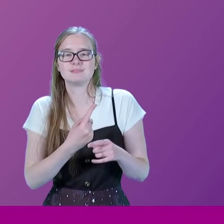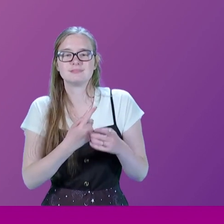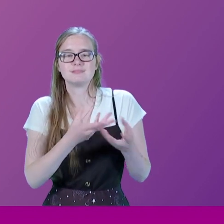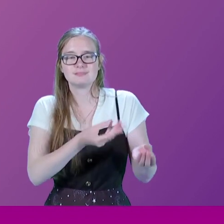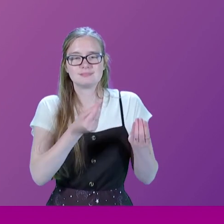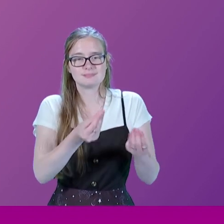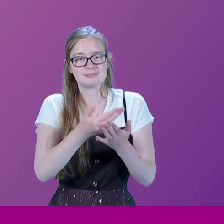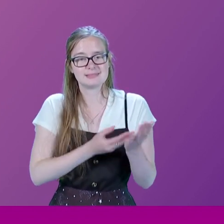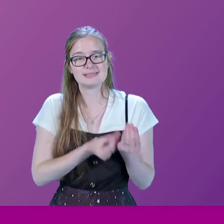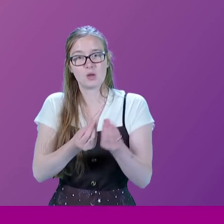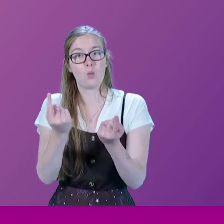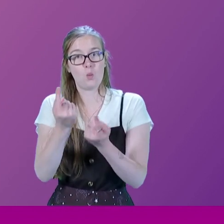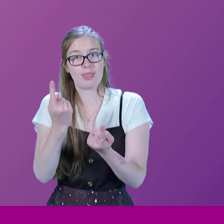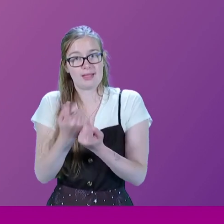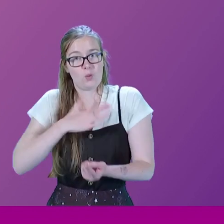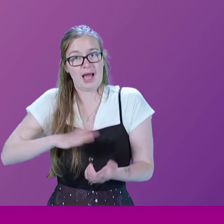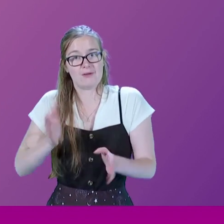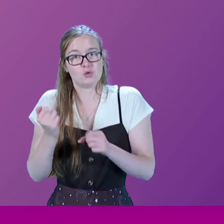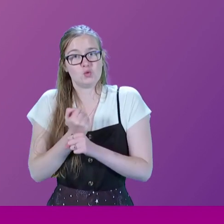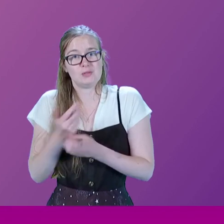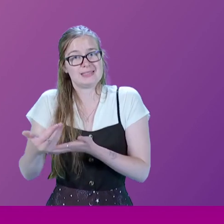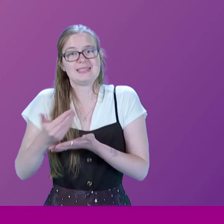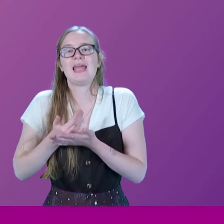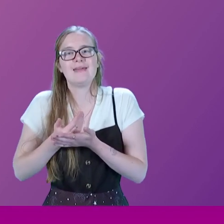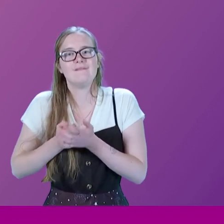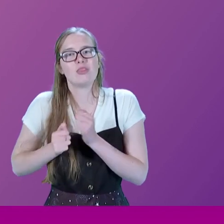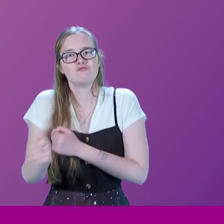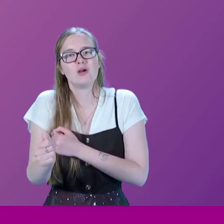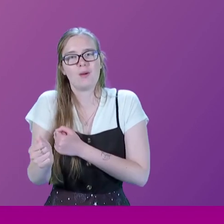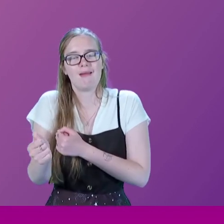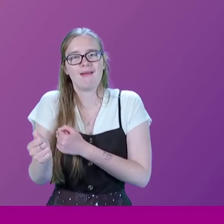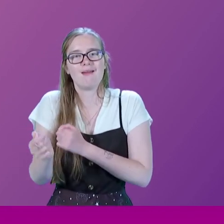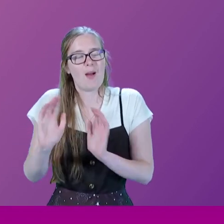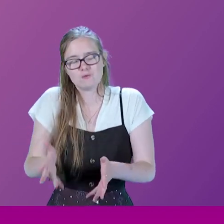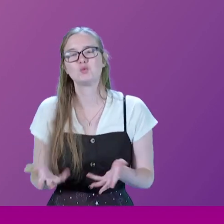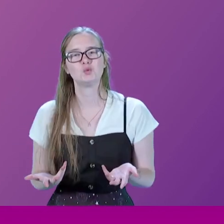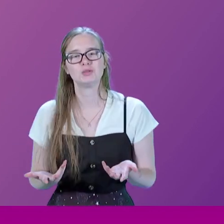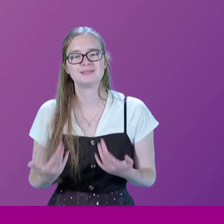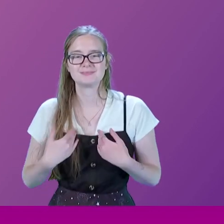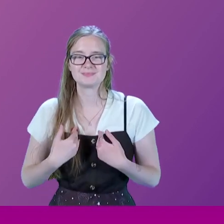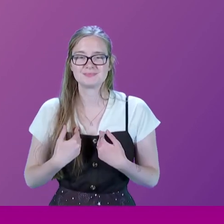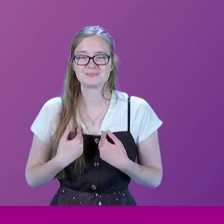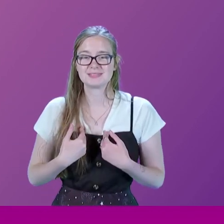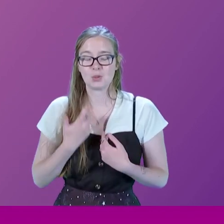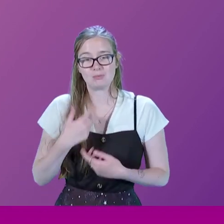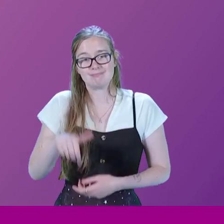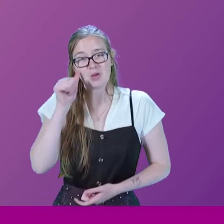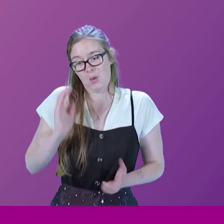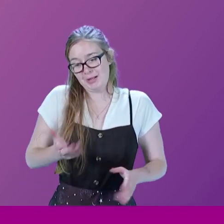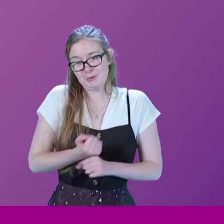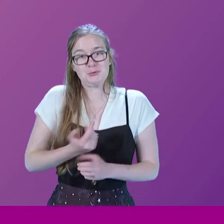over, he said, the one thing you have to do in this job is to save the settled Carlisle railway line. So my card had been marked.